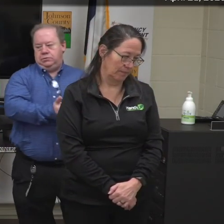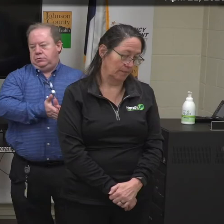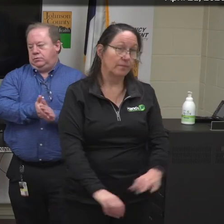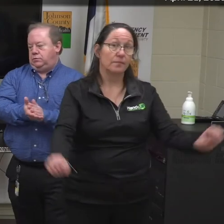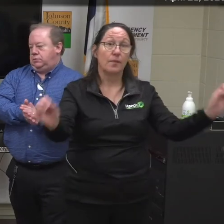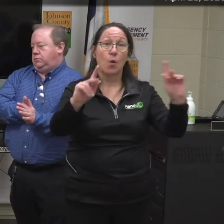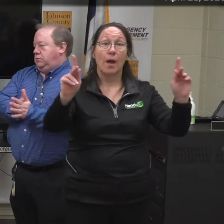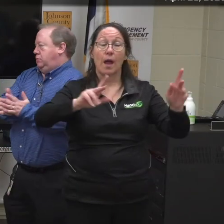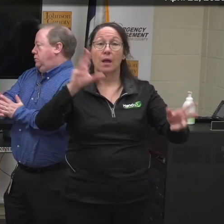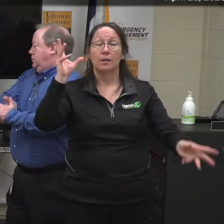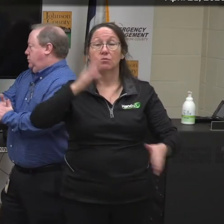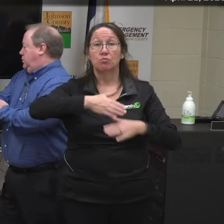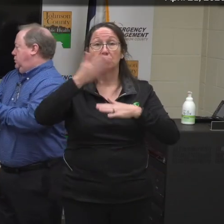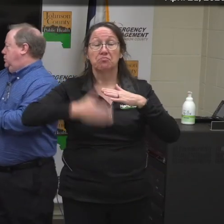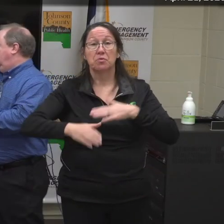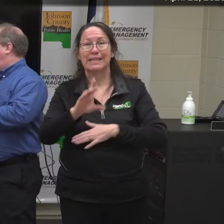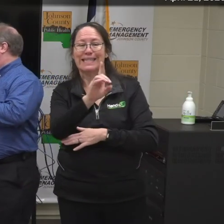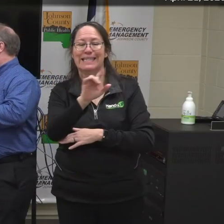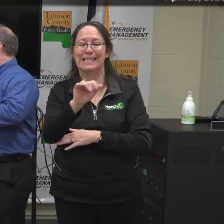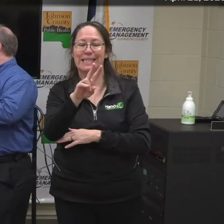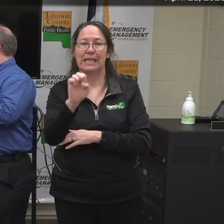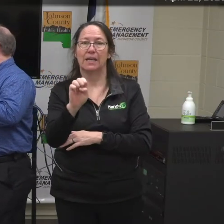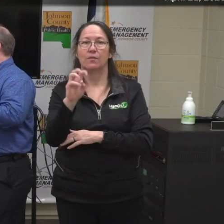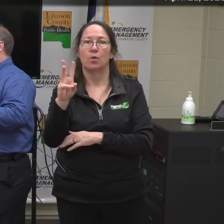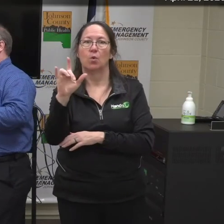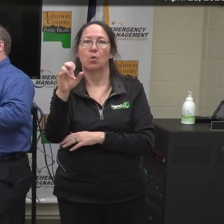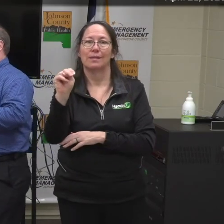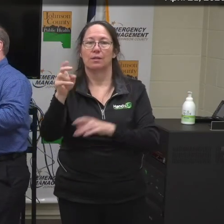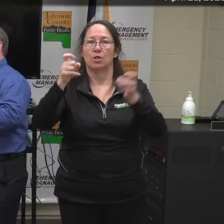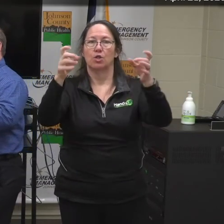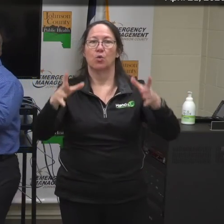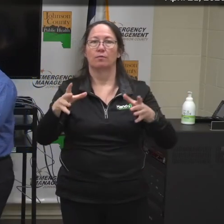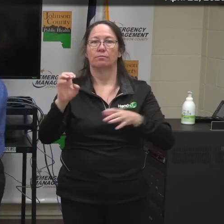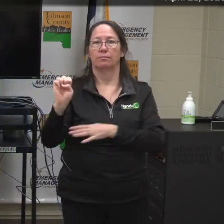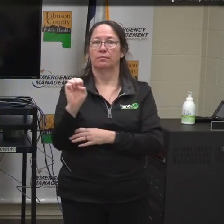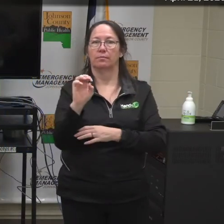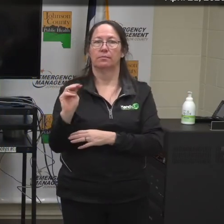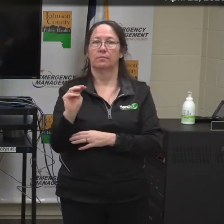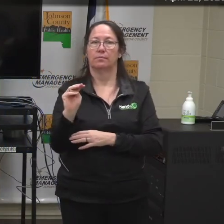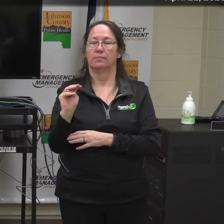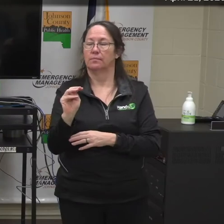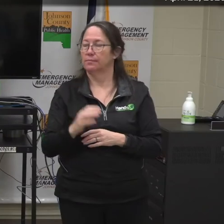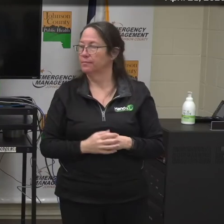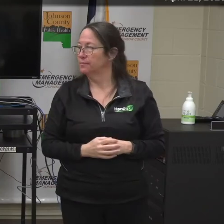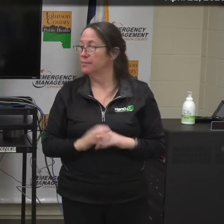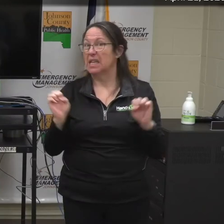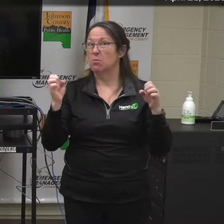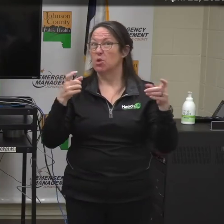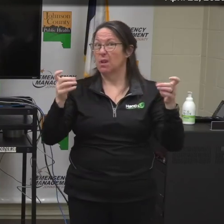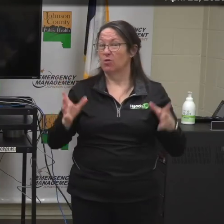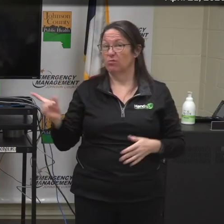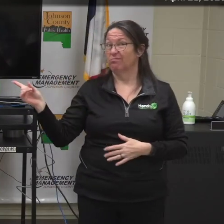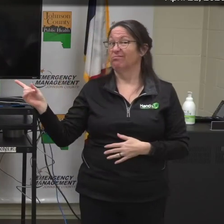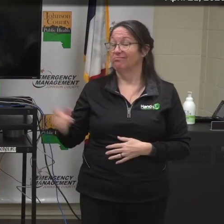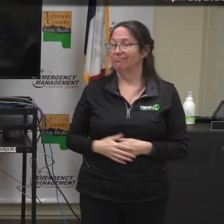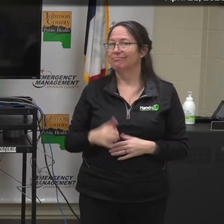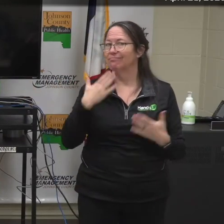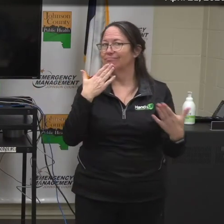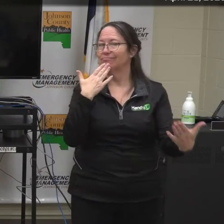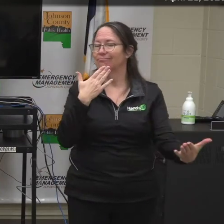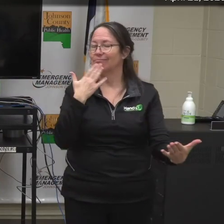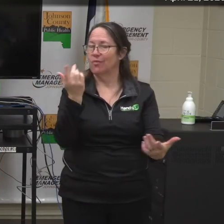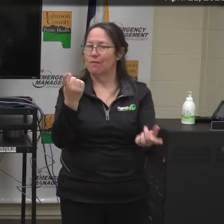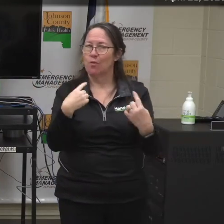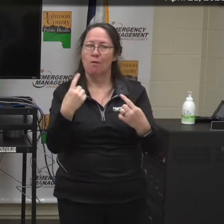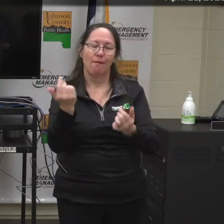All right, wrapping things up, we have Dave Wilson, Director of Johnson County Emergency Management. Good afternoon, everyone. Thanks for